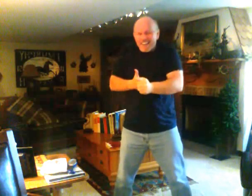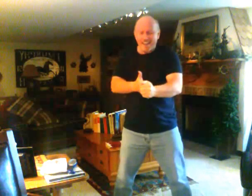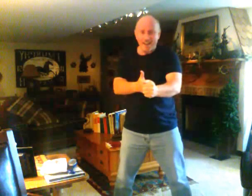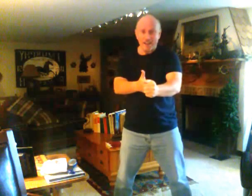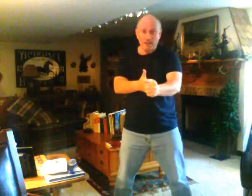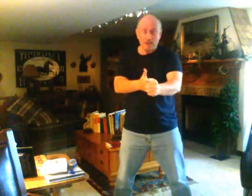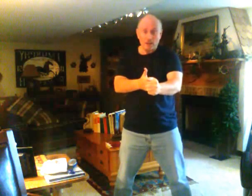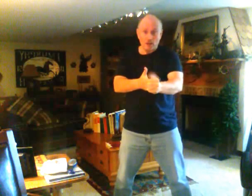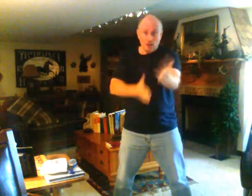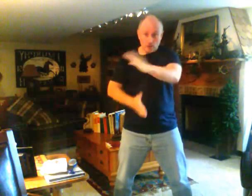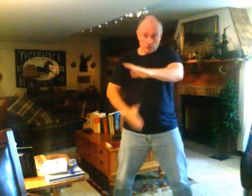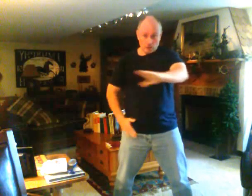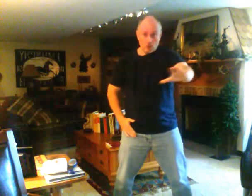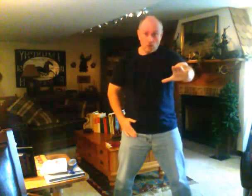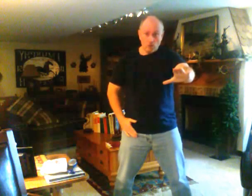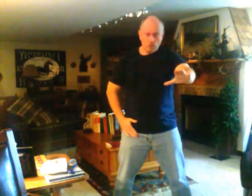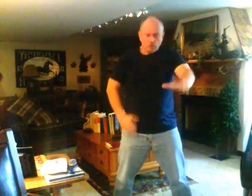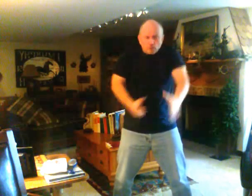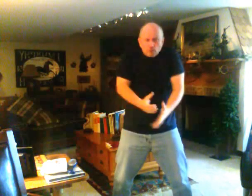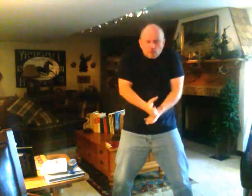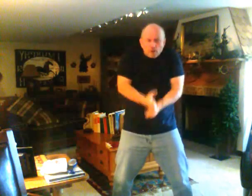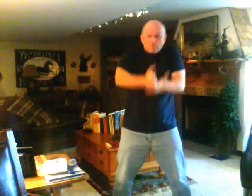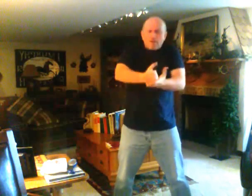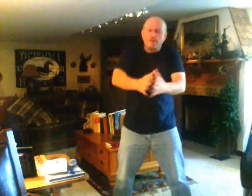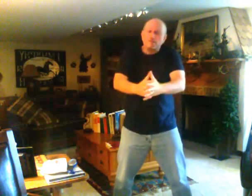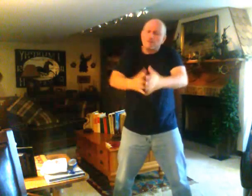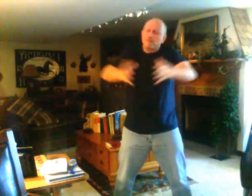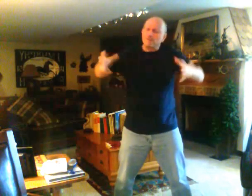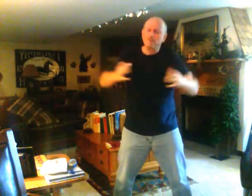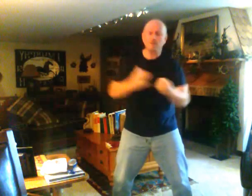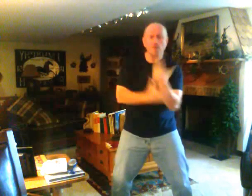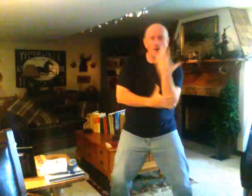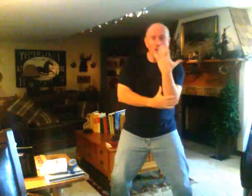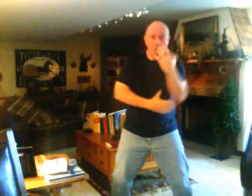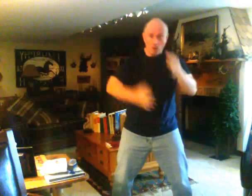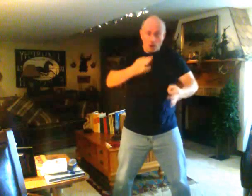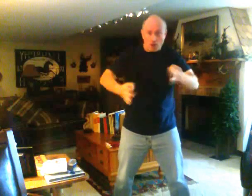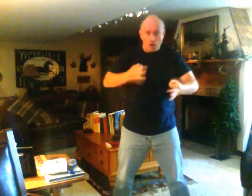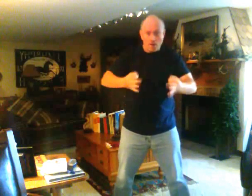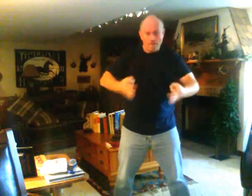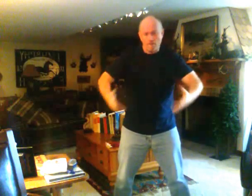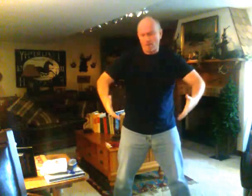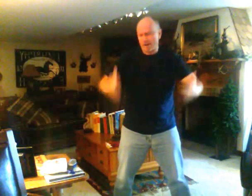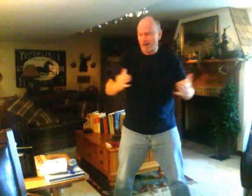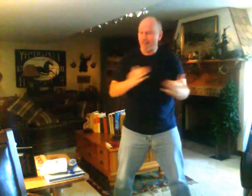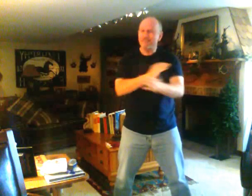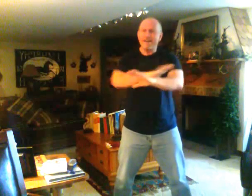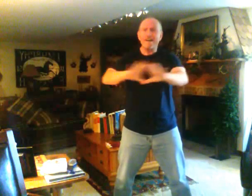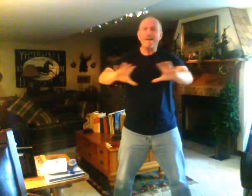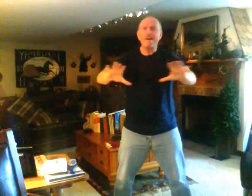to those who help us most to grow. If we let them,